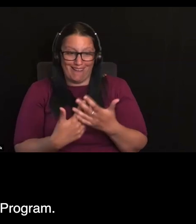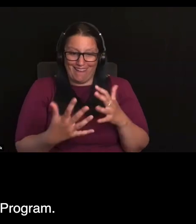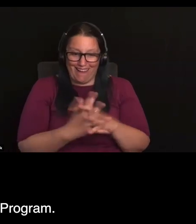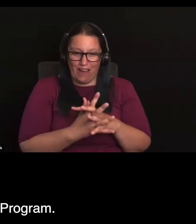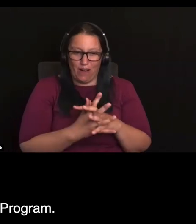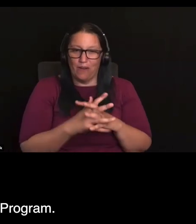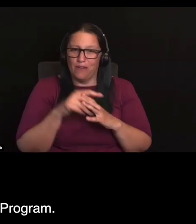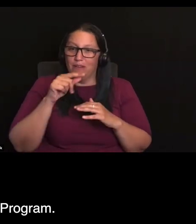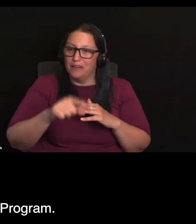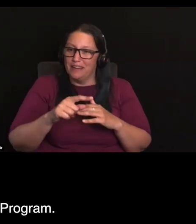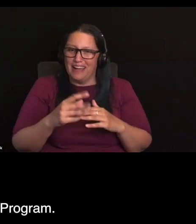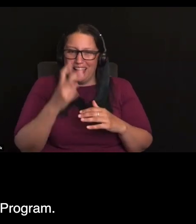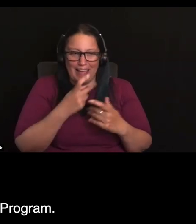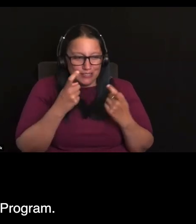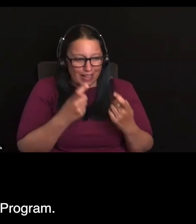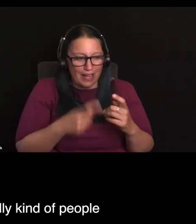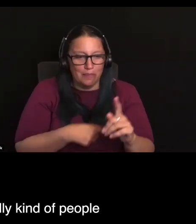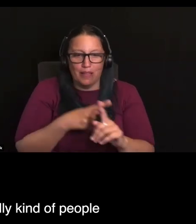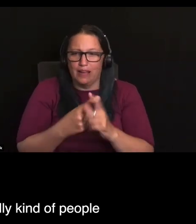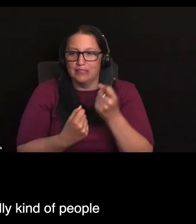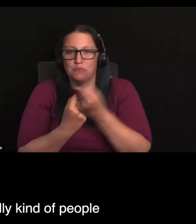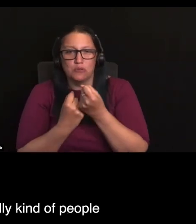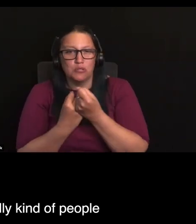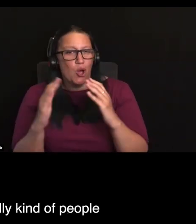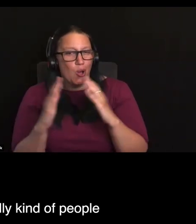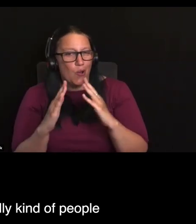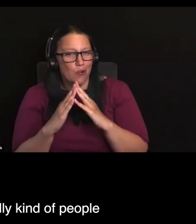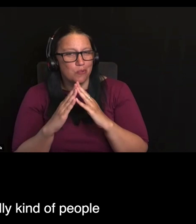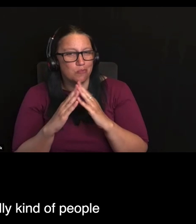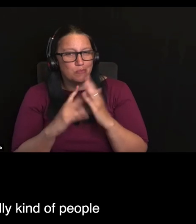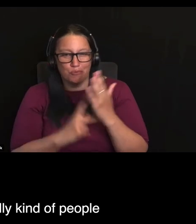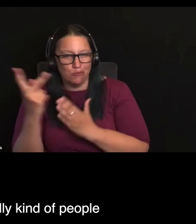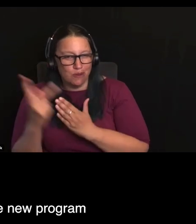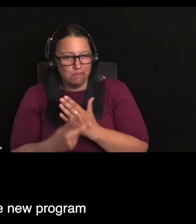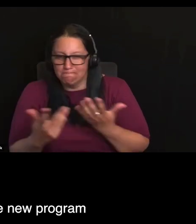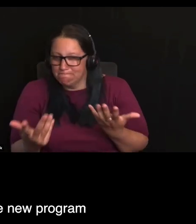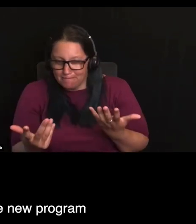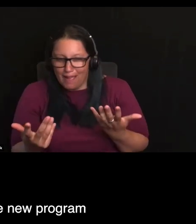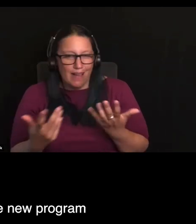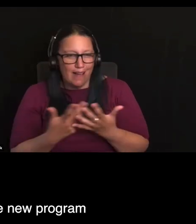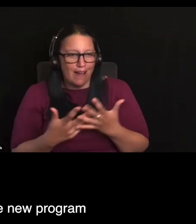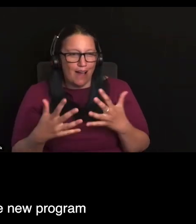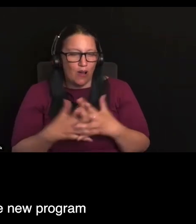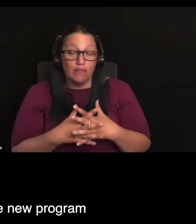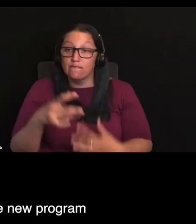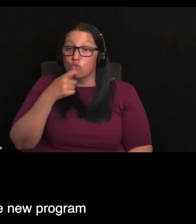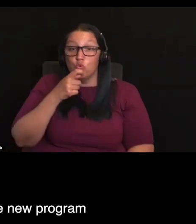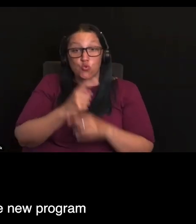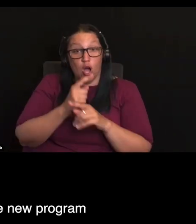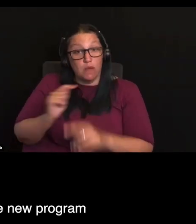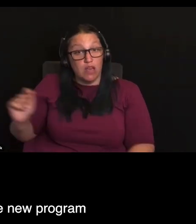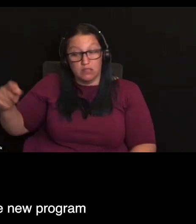program, but another, a few comments here are really kind of people looking for reassurance that